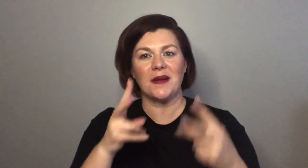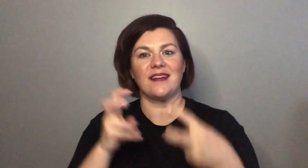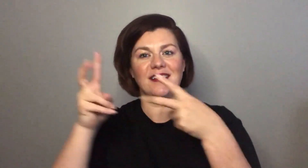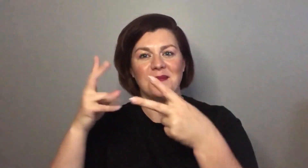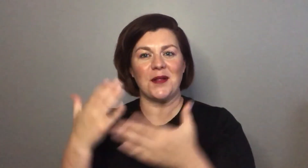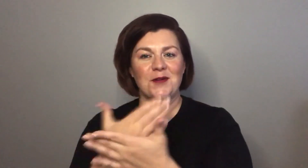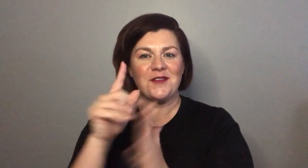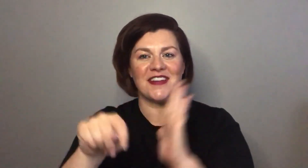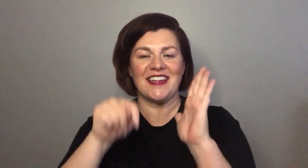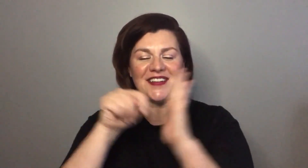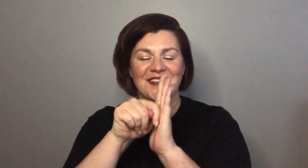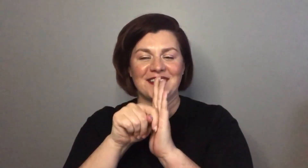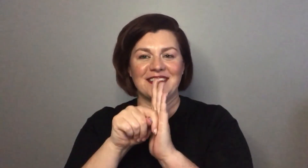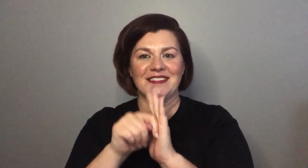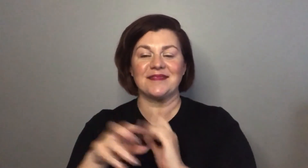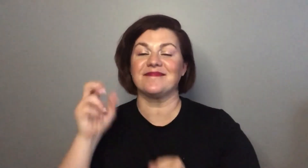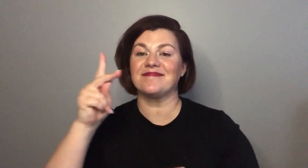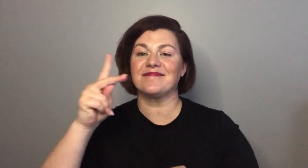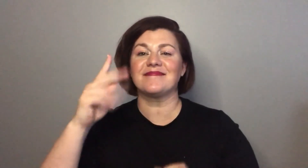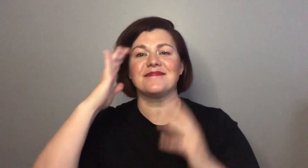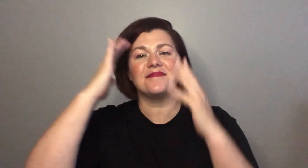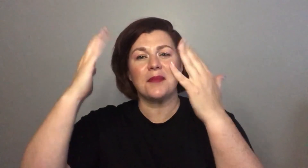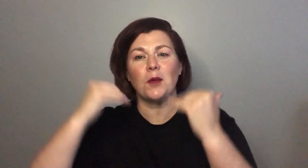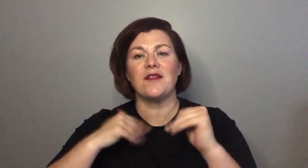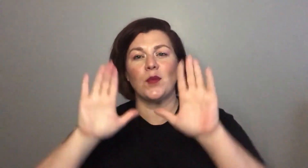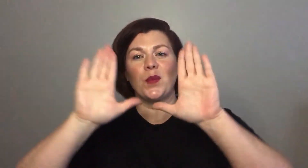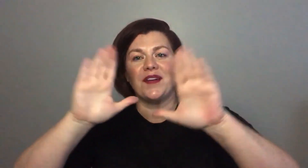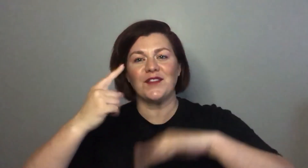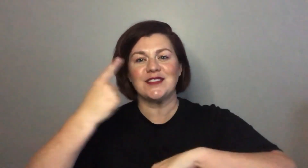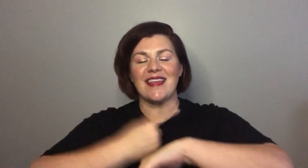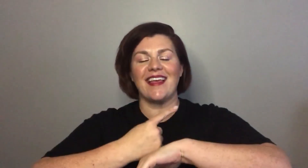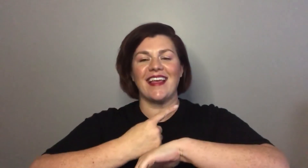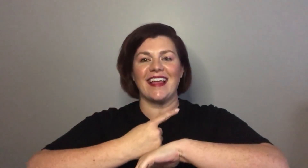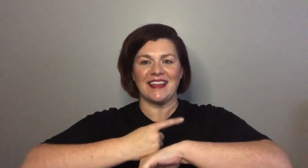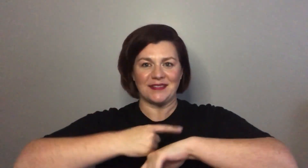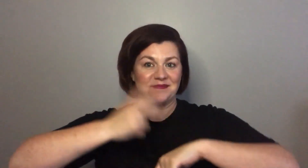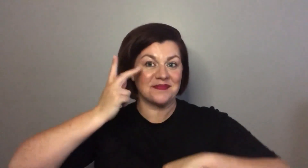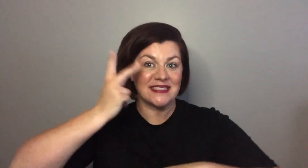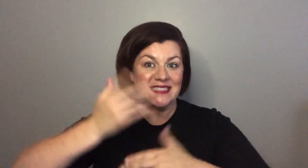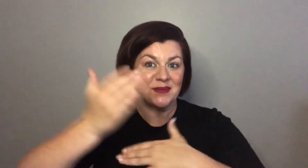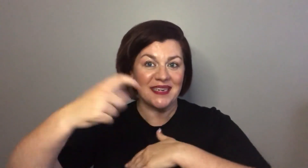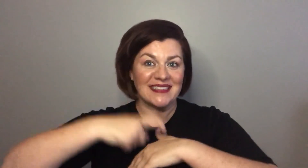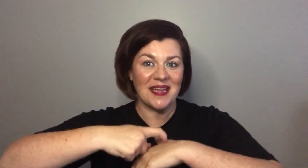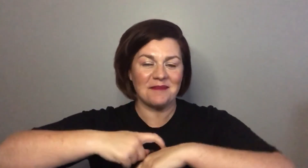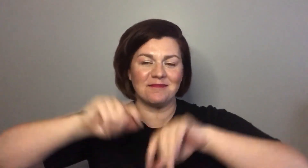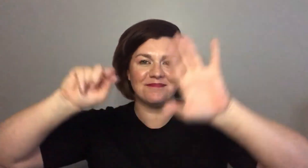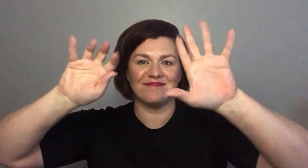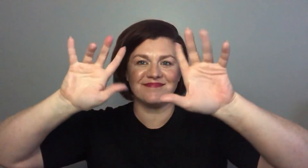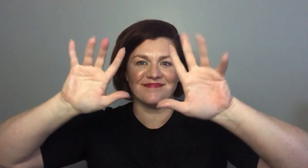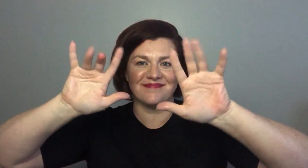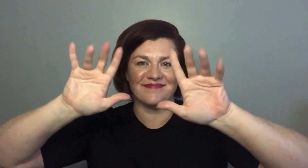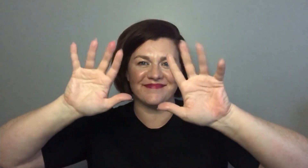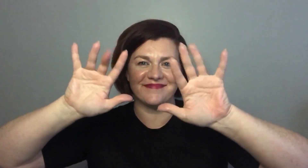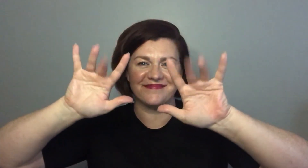so you know about my upcoming videos I hope you guys have a wonderful day and I'll see you next time bye